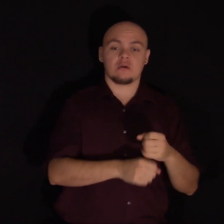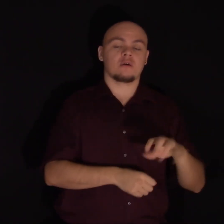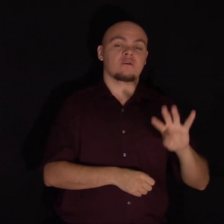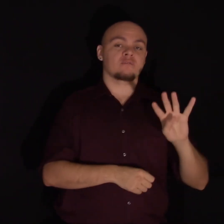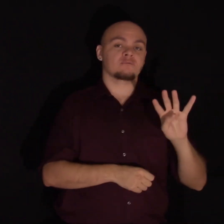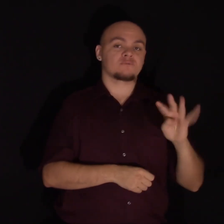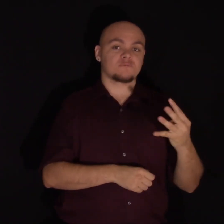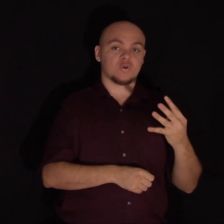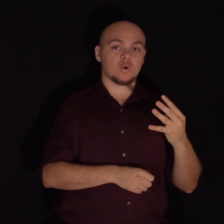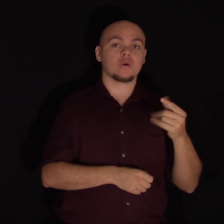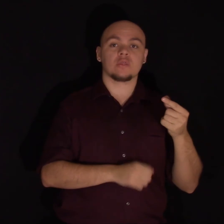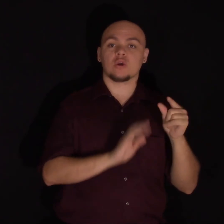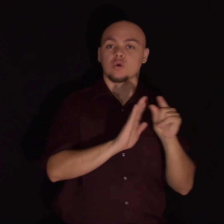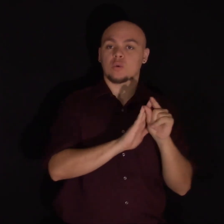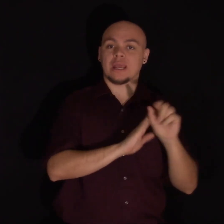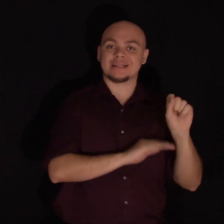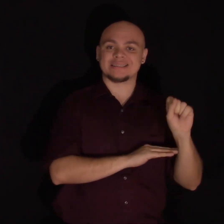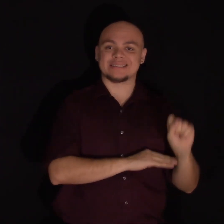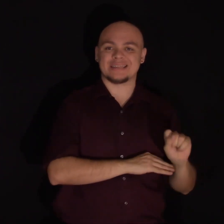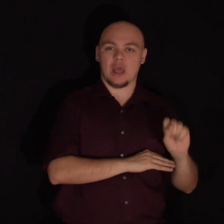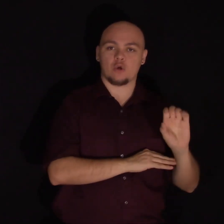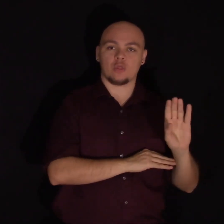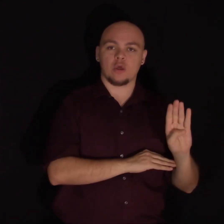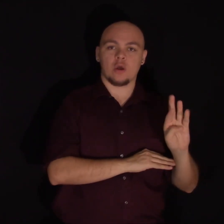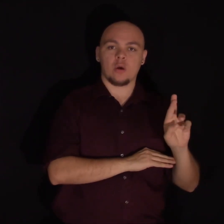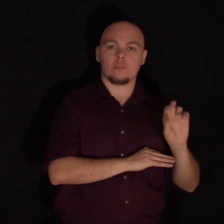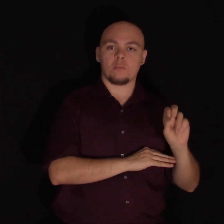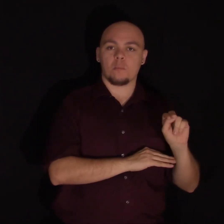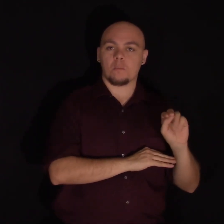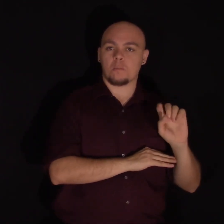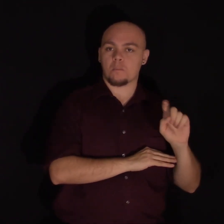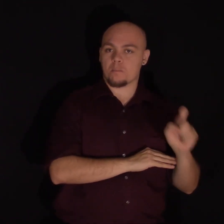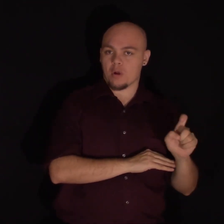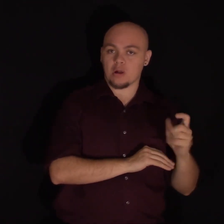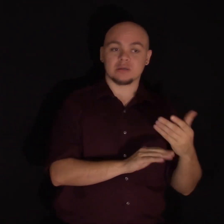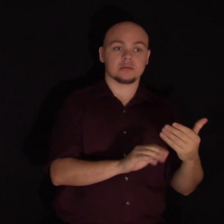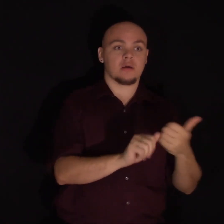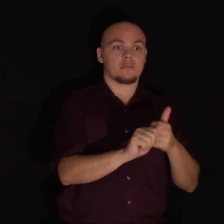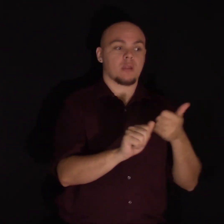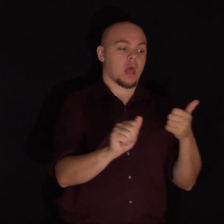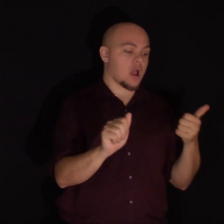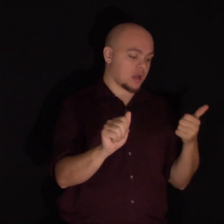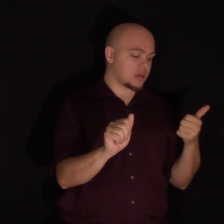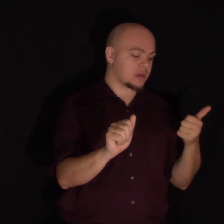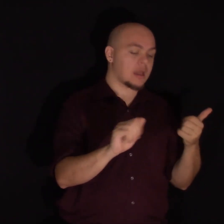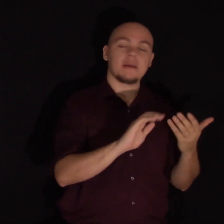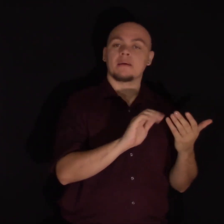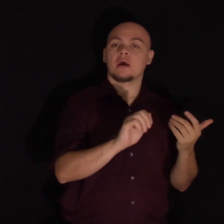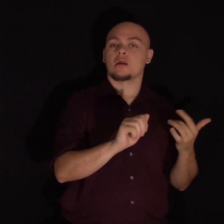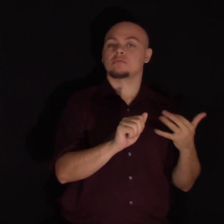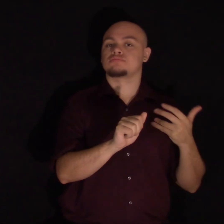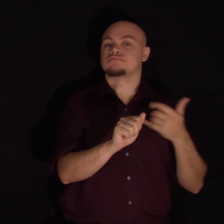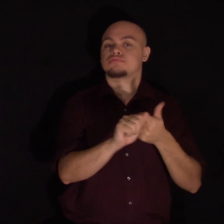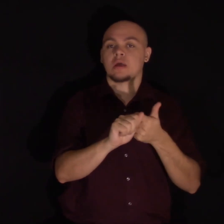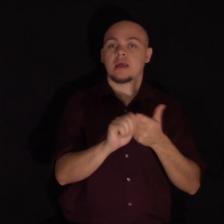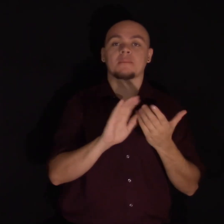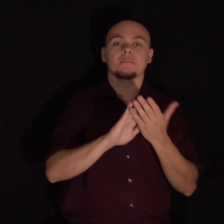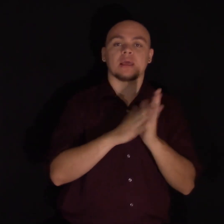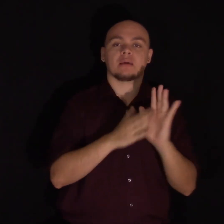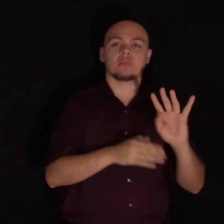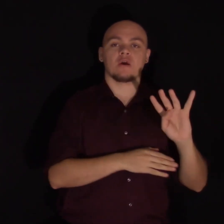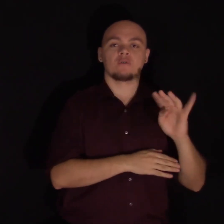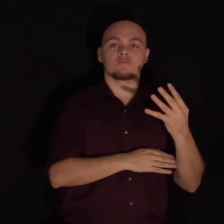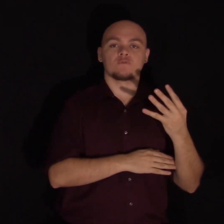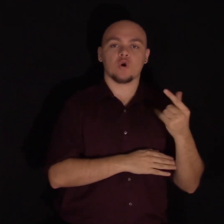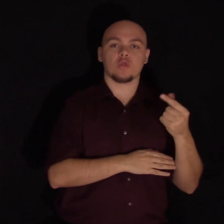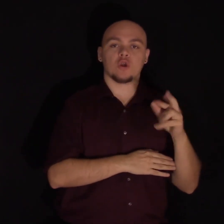students in the South Bronx, way behind, became the number one fourth grade class in